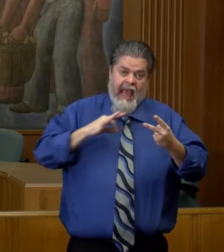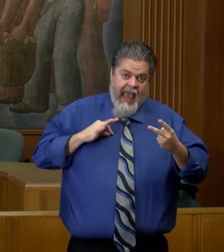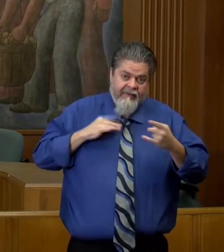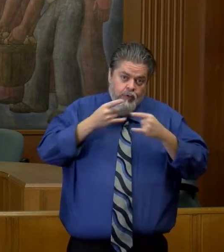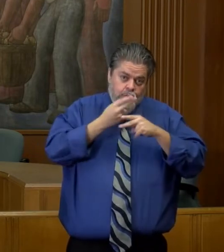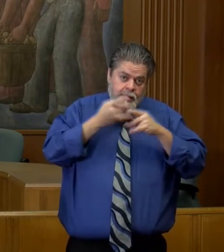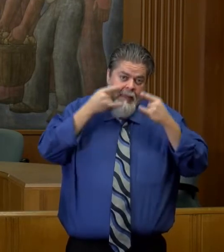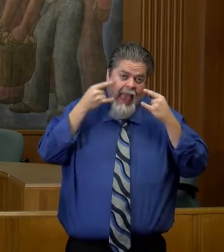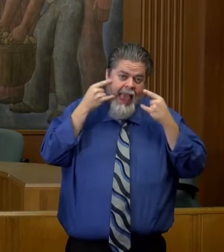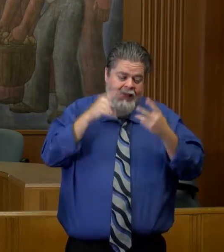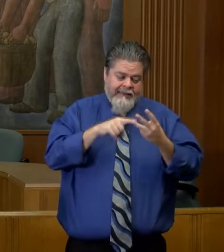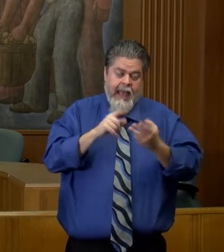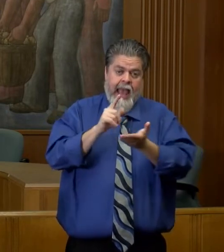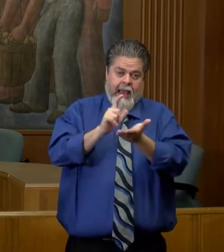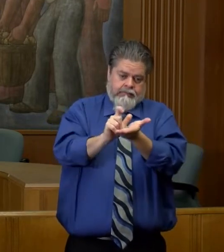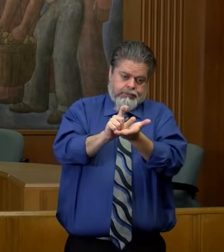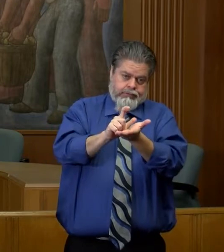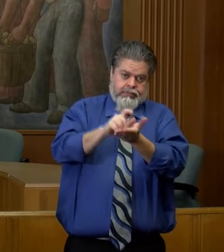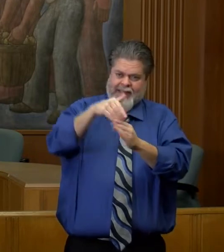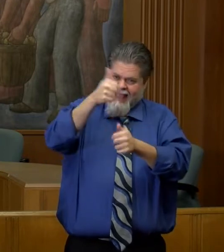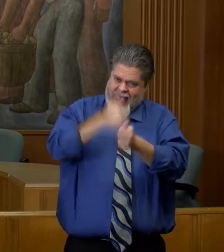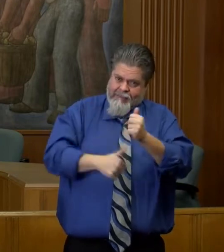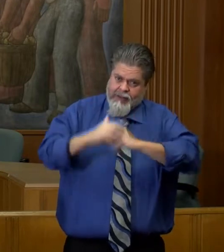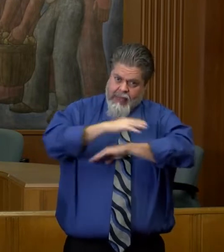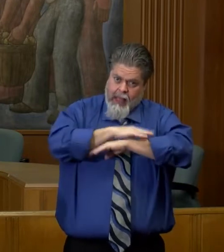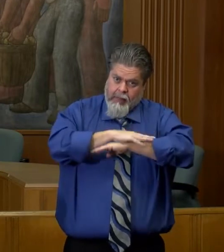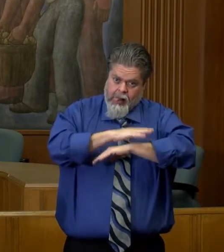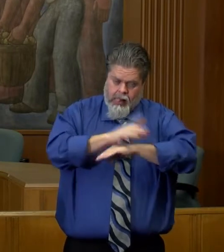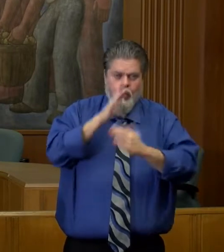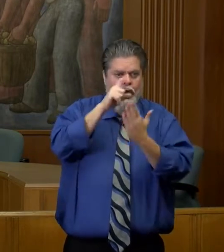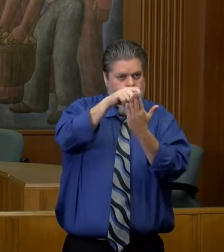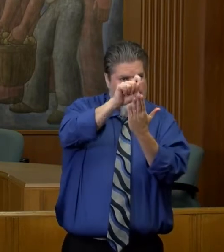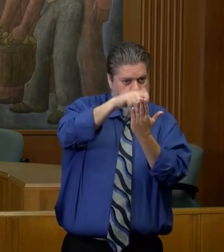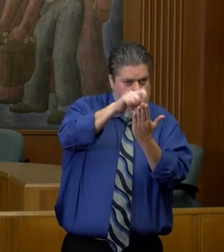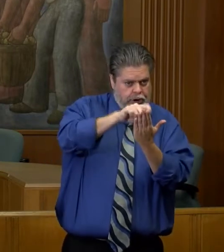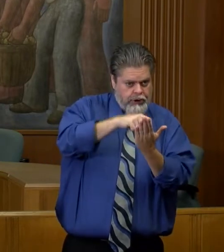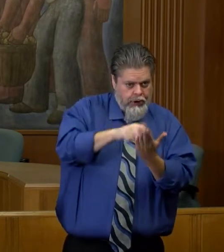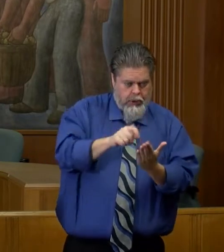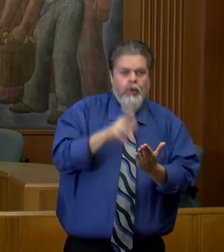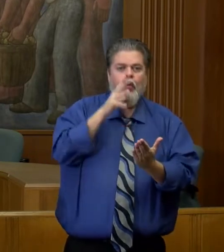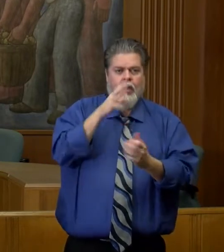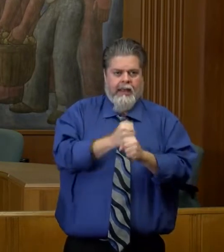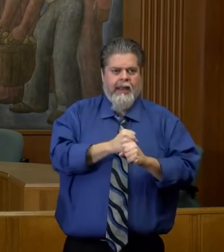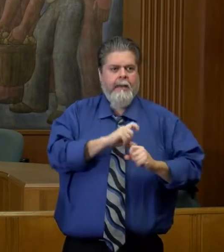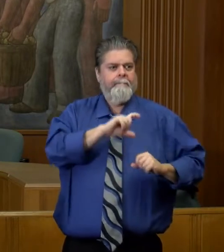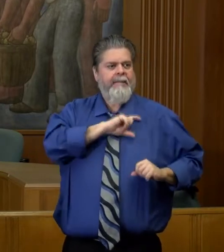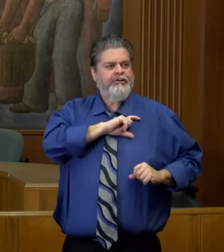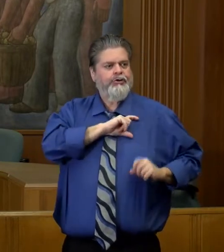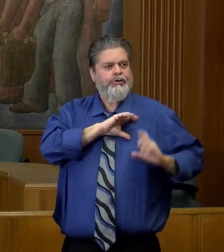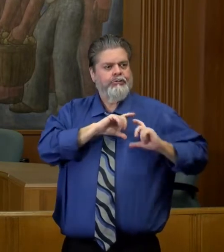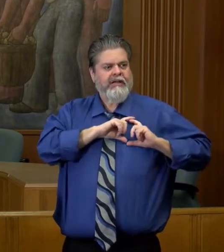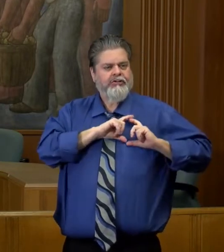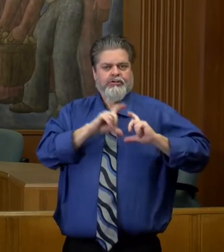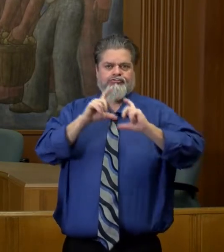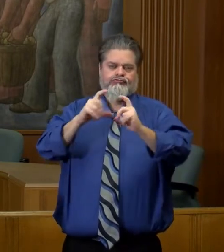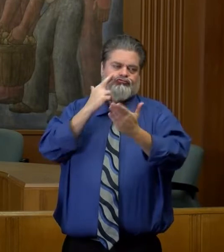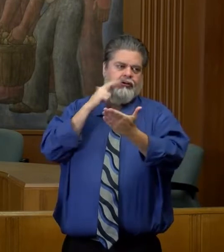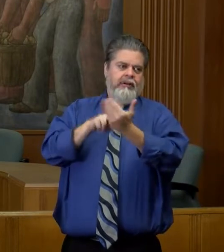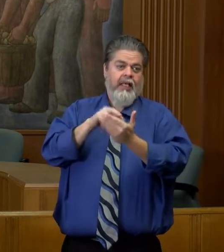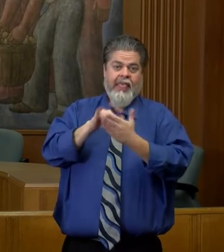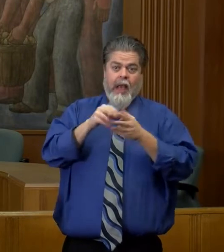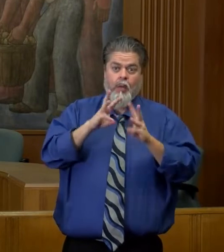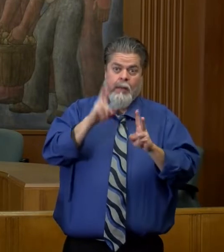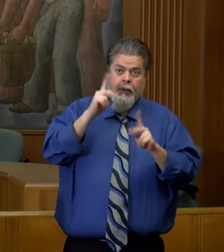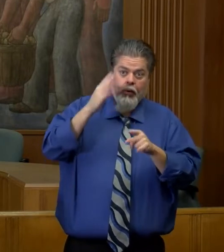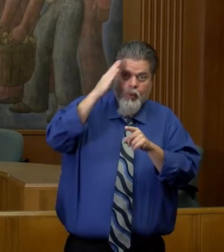required to wear masks, there's hand sanding at every table, they'll get these check marks and they'll get a badge they can put on their door so consumers can know